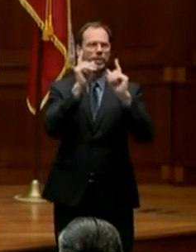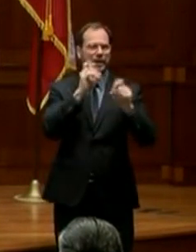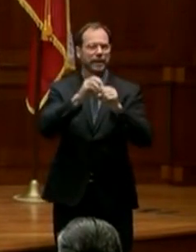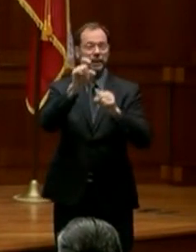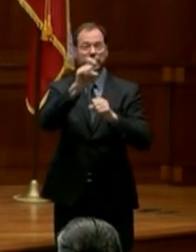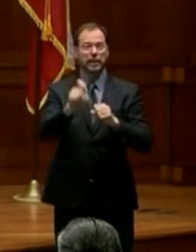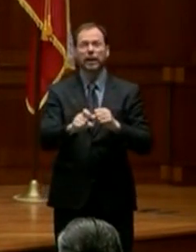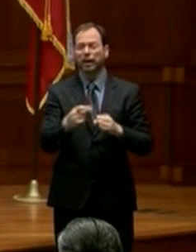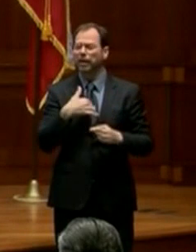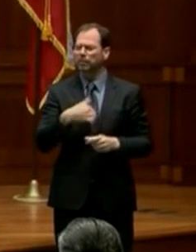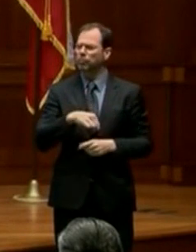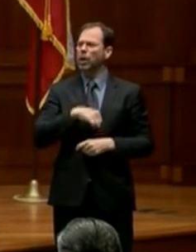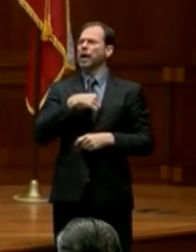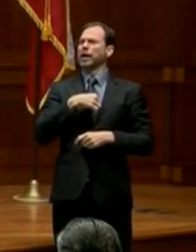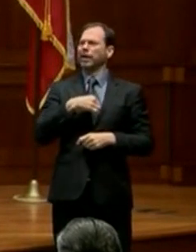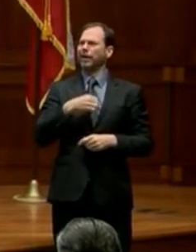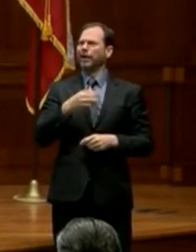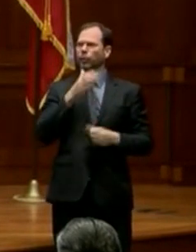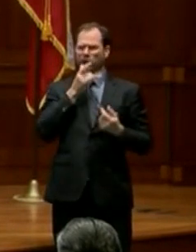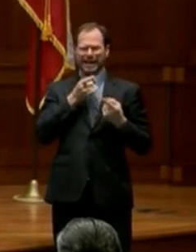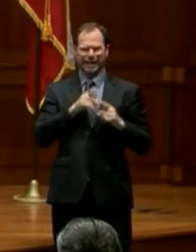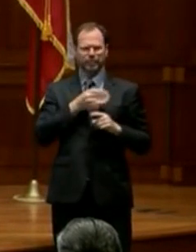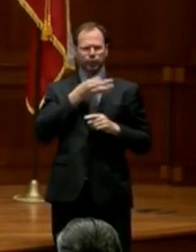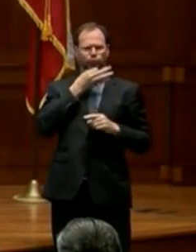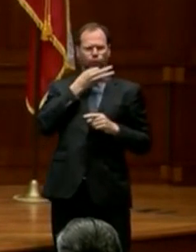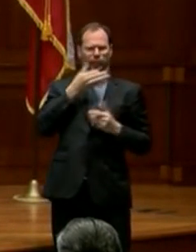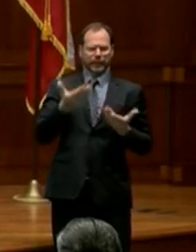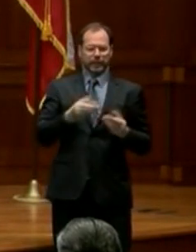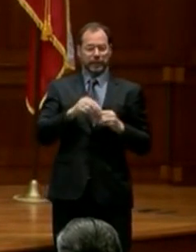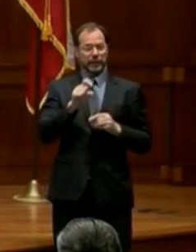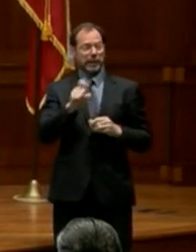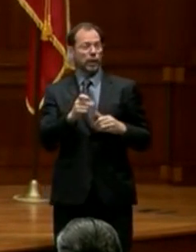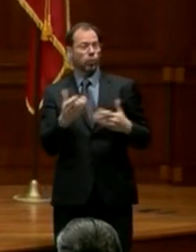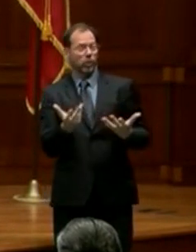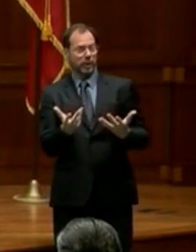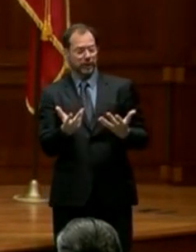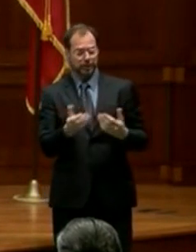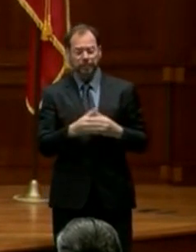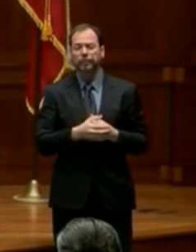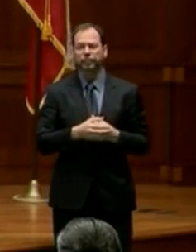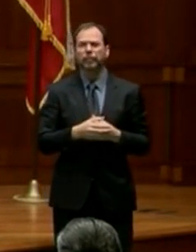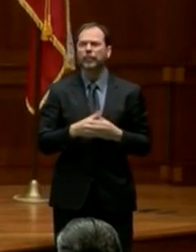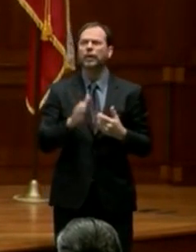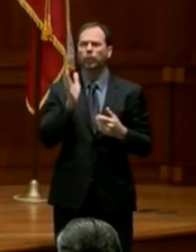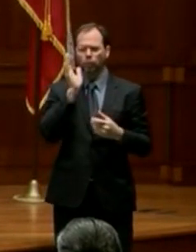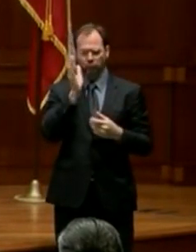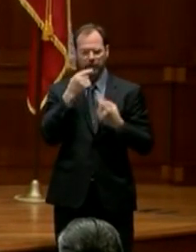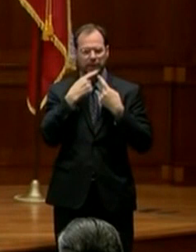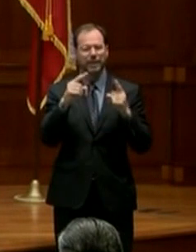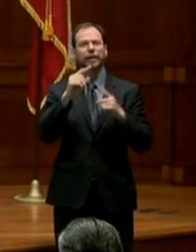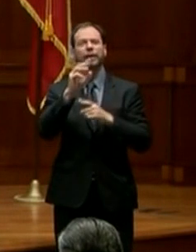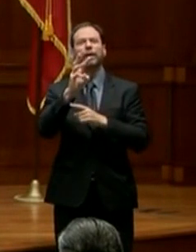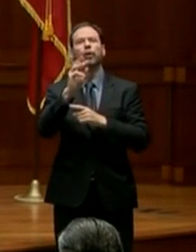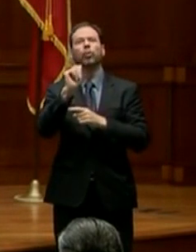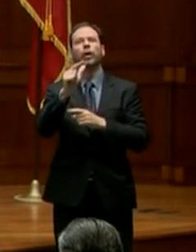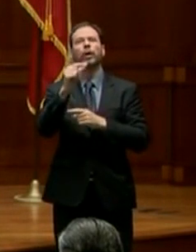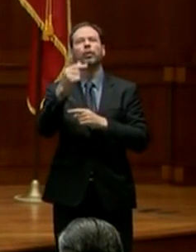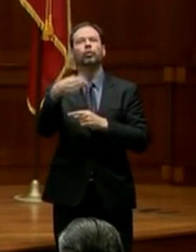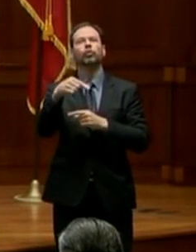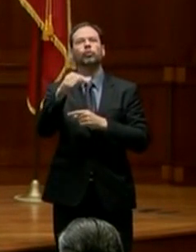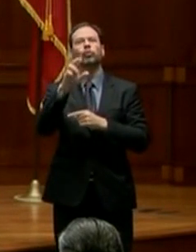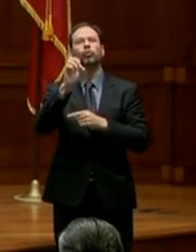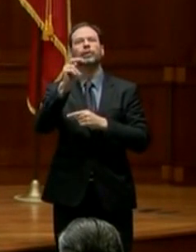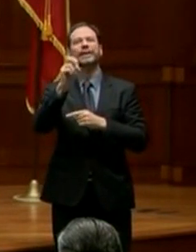I'm very proud about something that will be happening very soon in Texas, and that is an announcement by Walgreens in